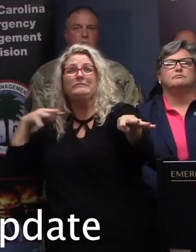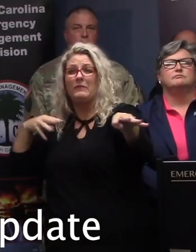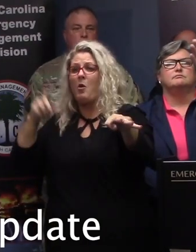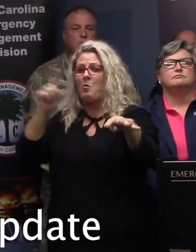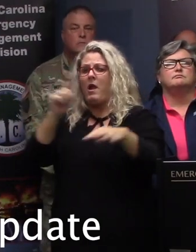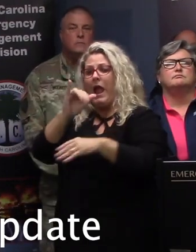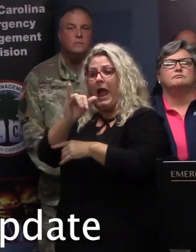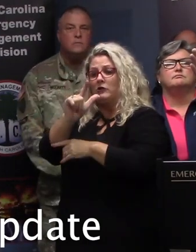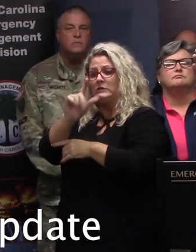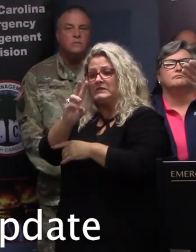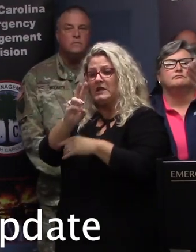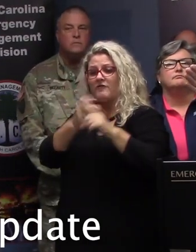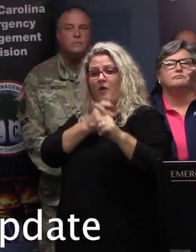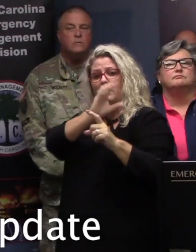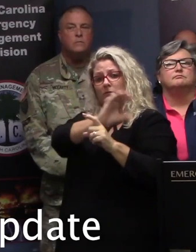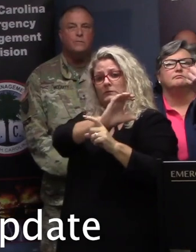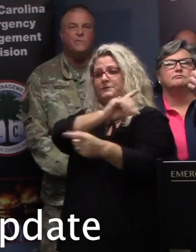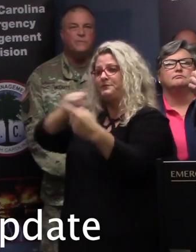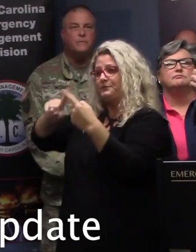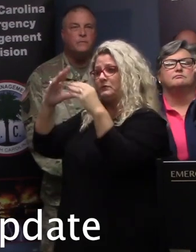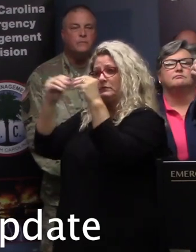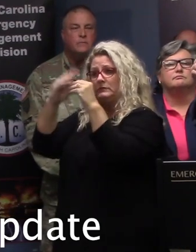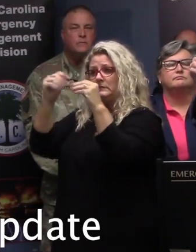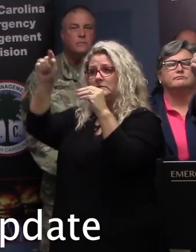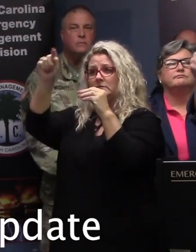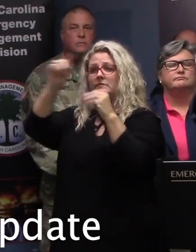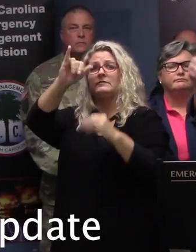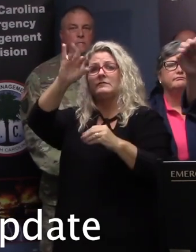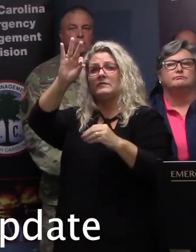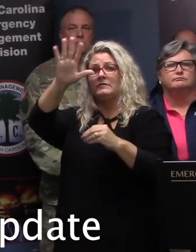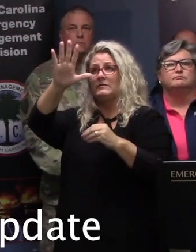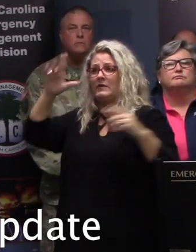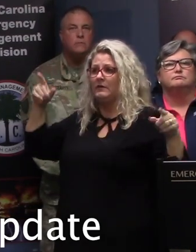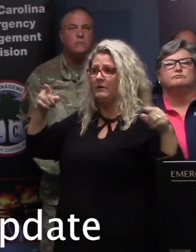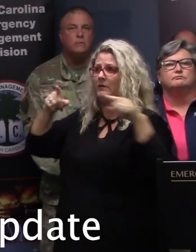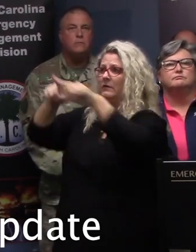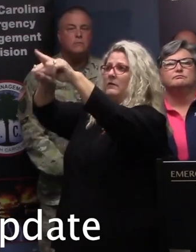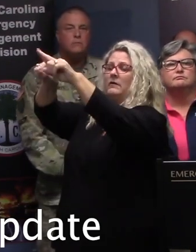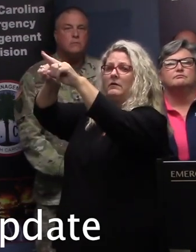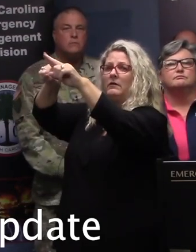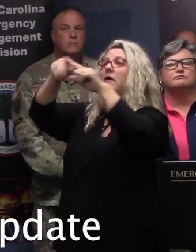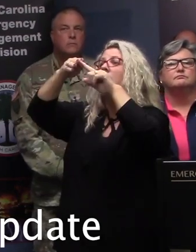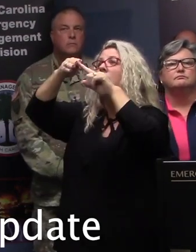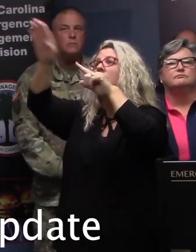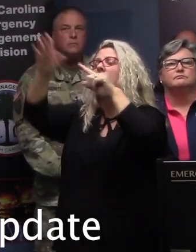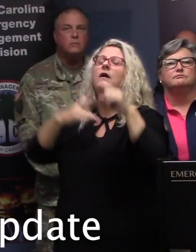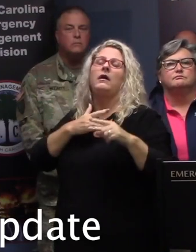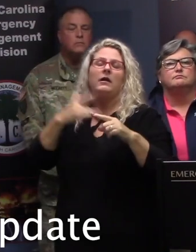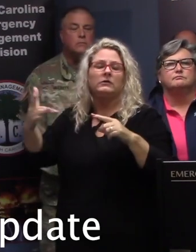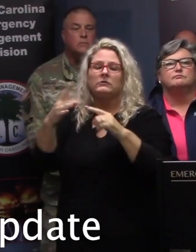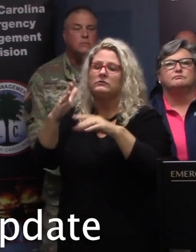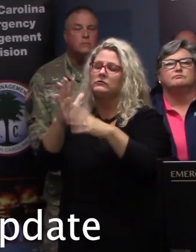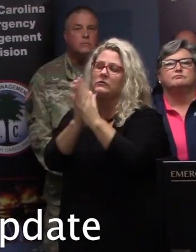-26 hidden from Charleston to Columbia intersects with I-95. From there on, we typically have very slow